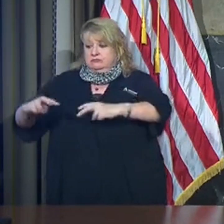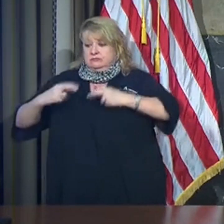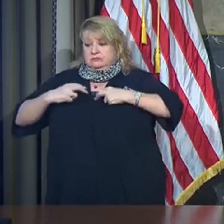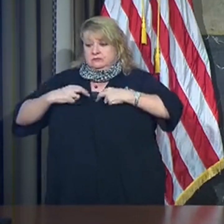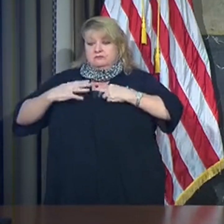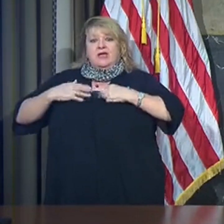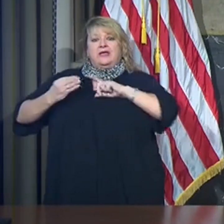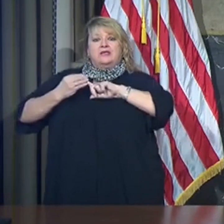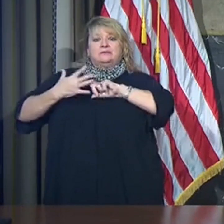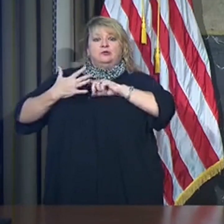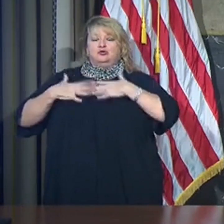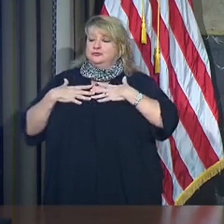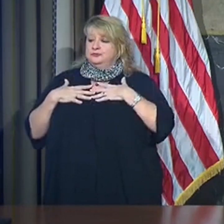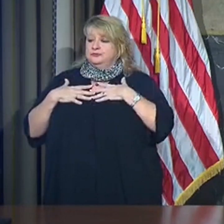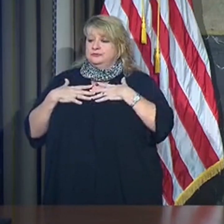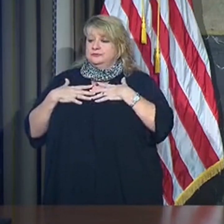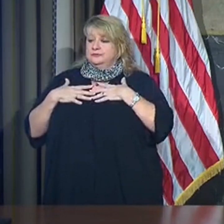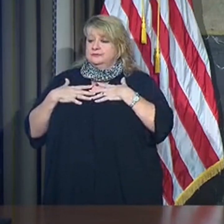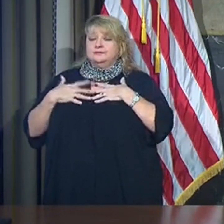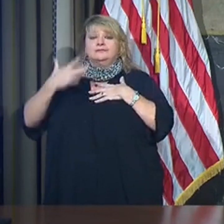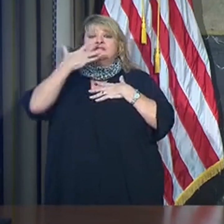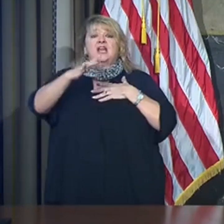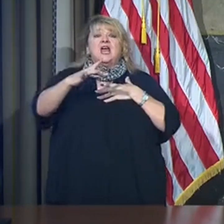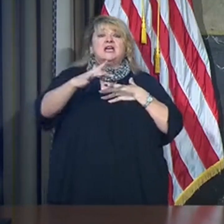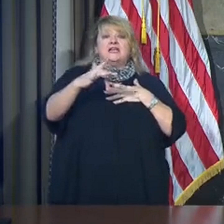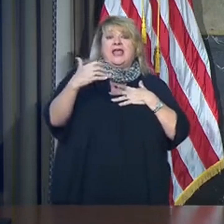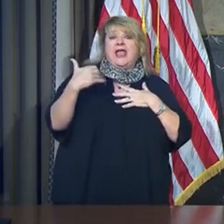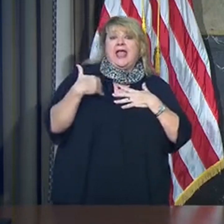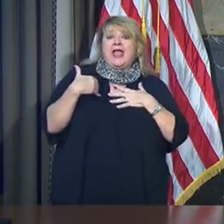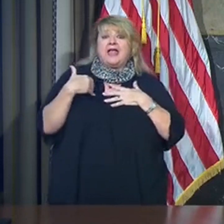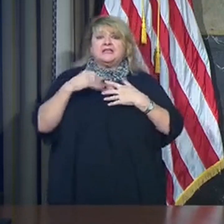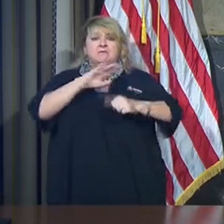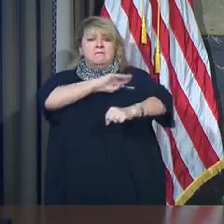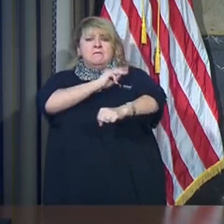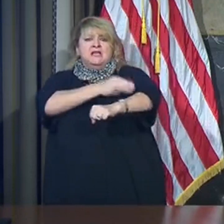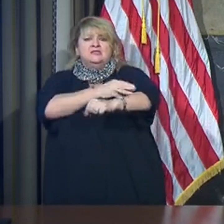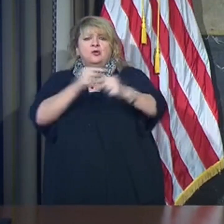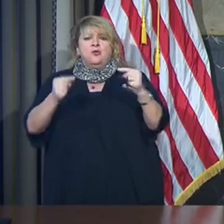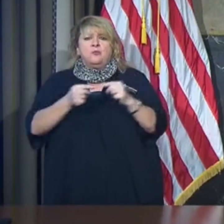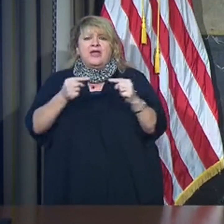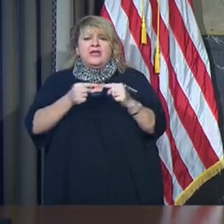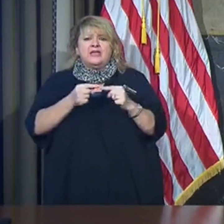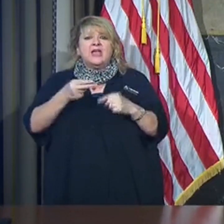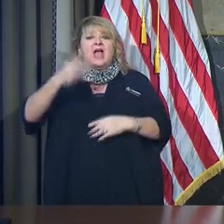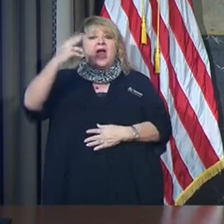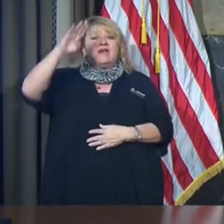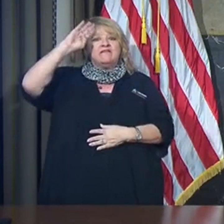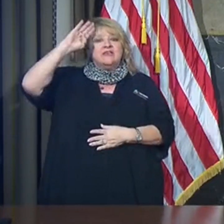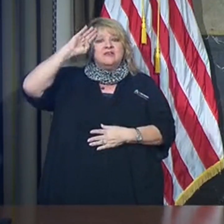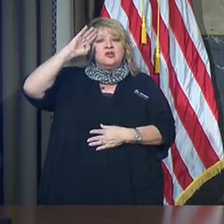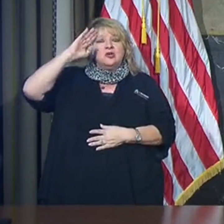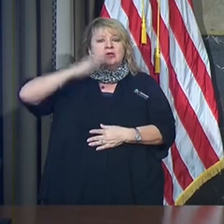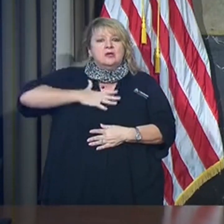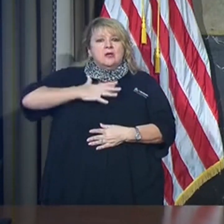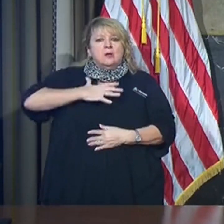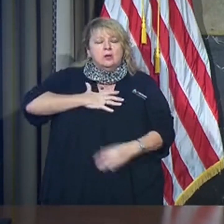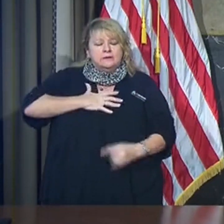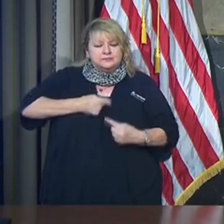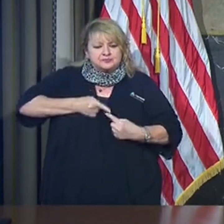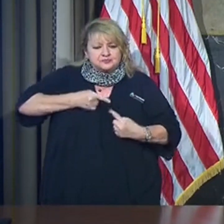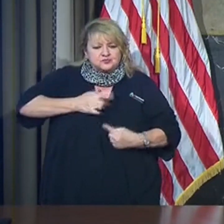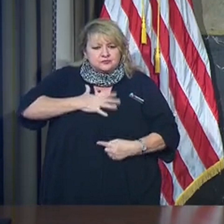Now luckily, I myself had symptoms of muscle pain, high fever, and shortness of breath.